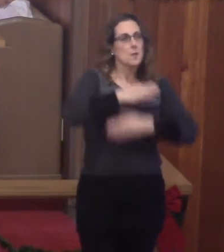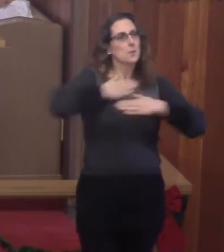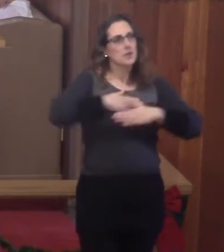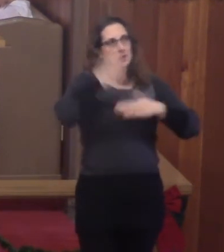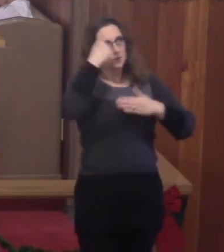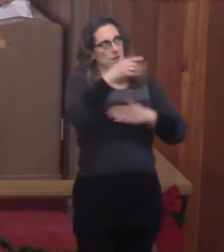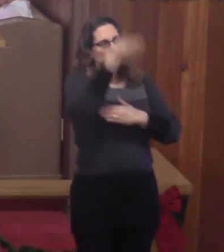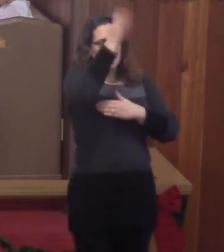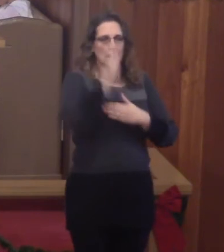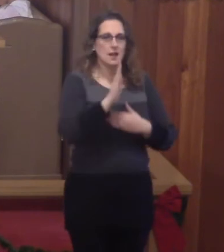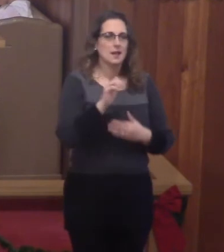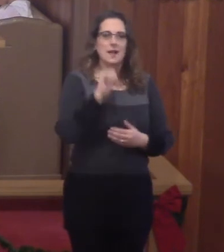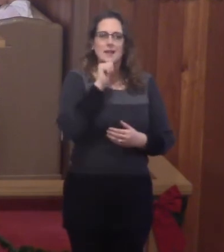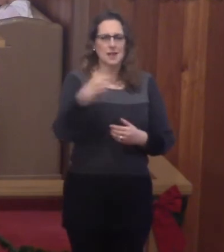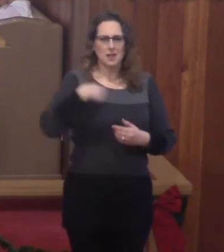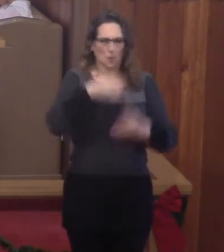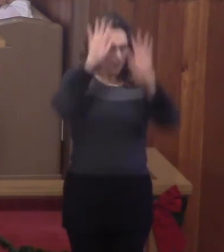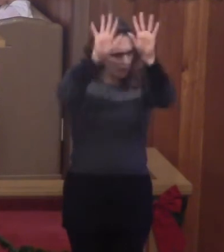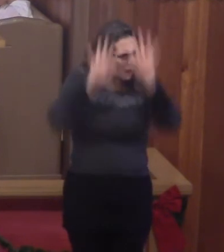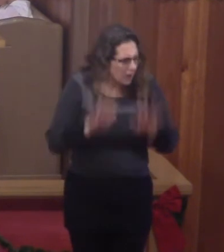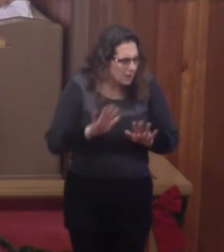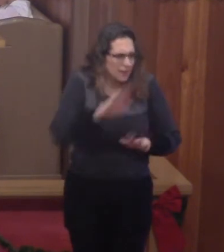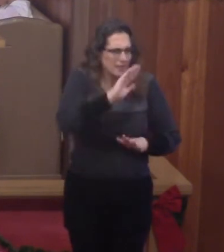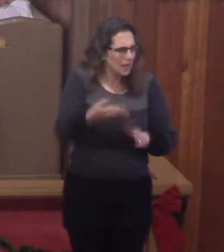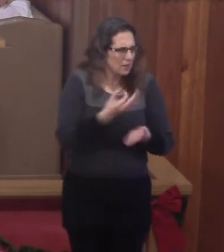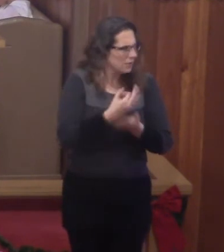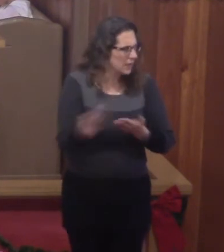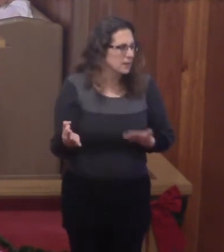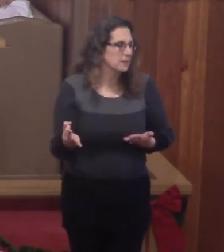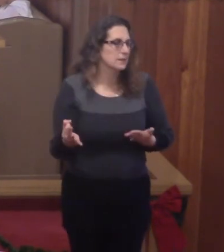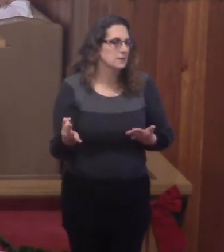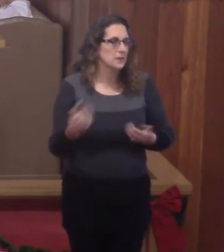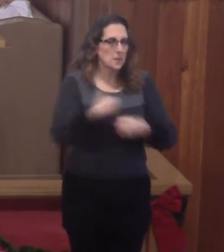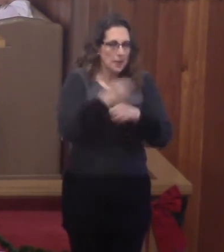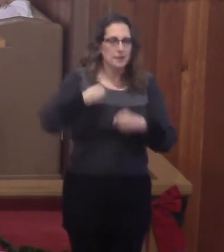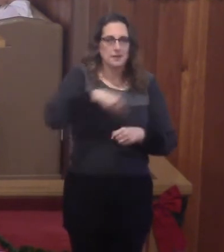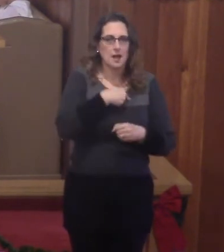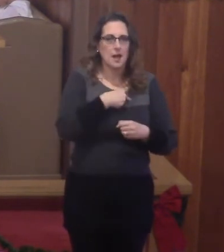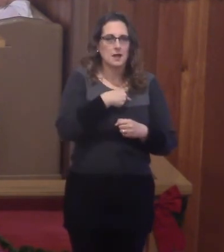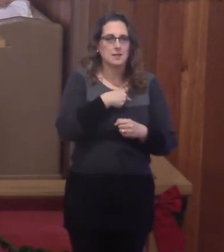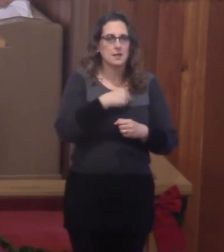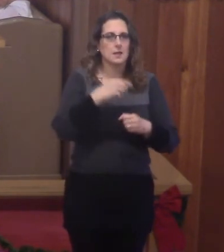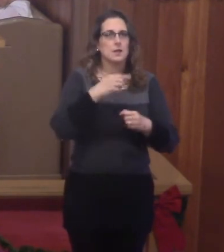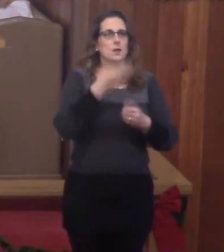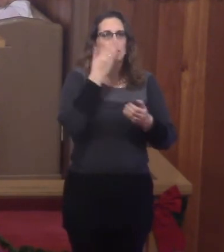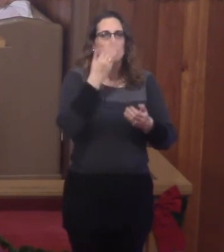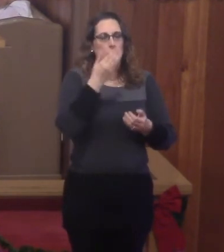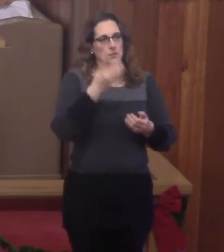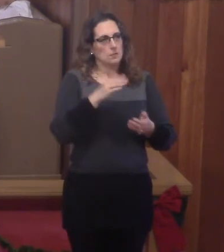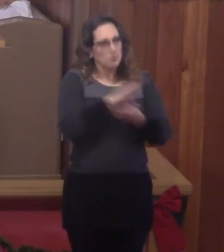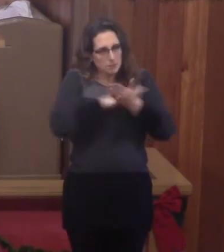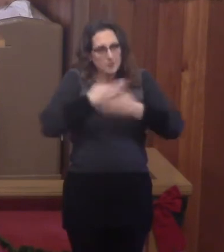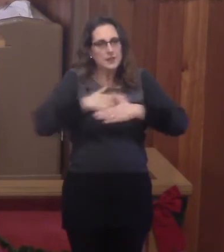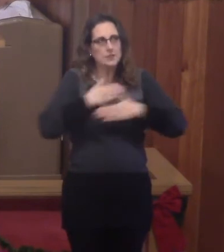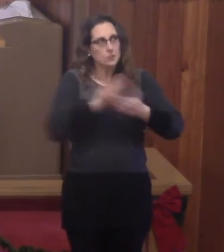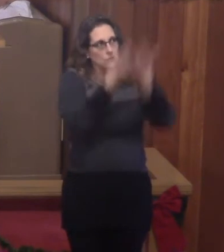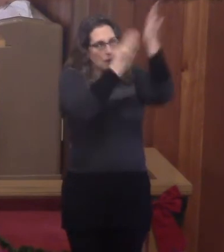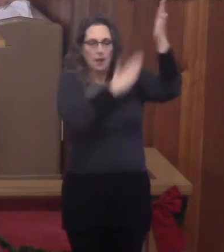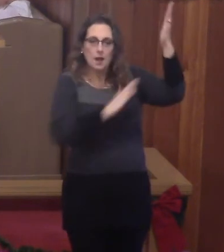reality that we're awesome and never fail that makes us God-pleasing. But rather the reality that we who